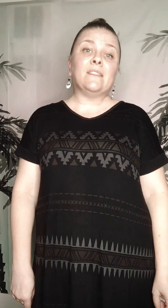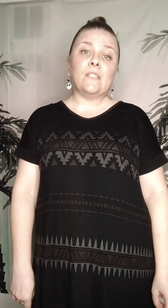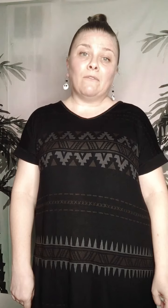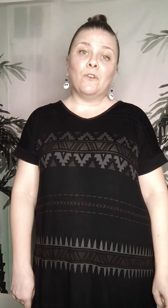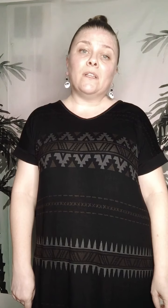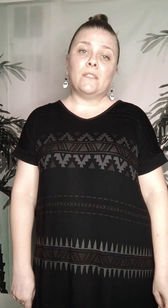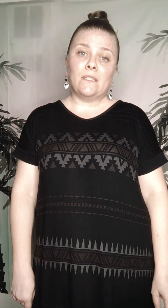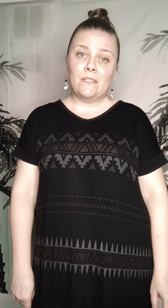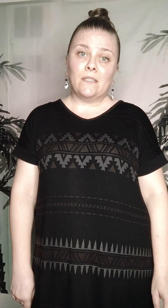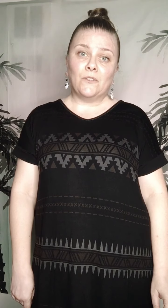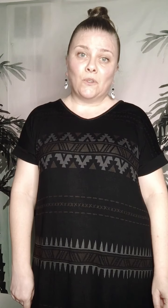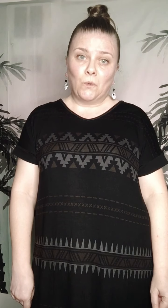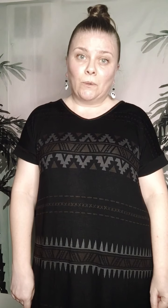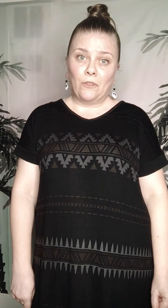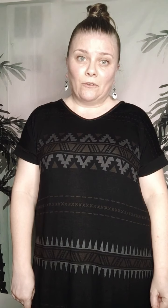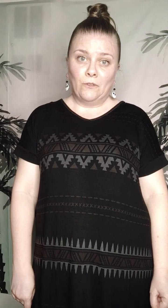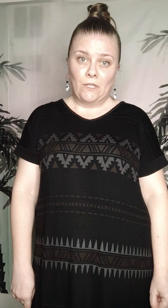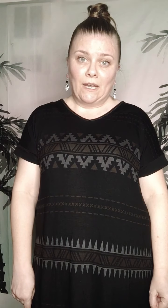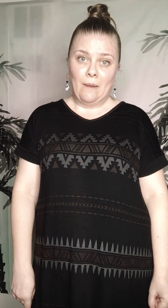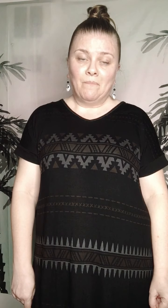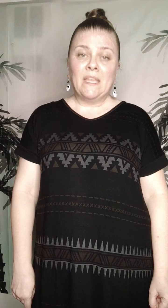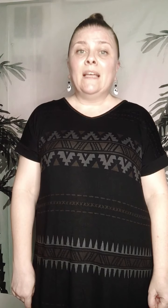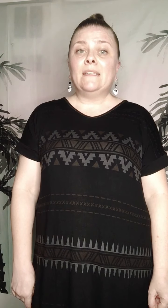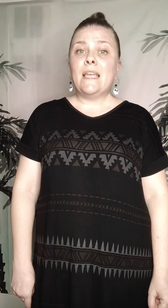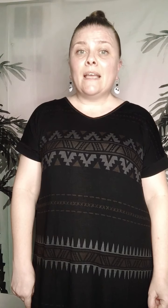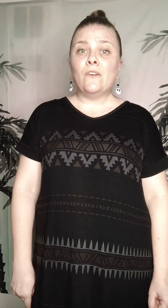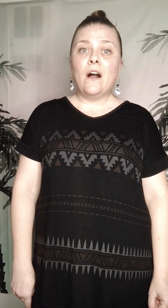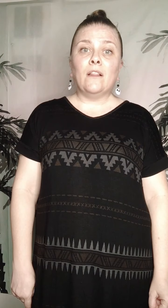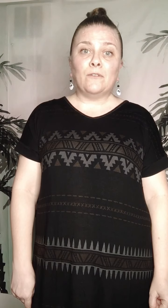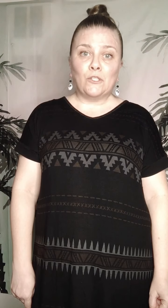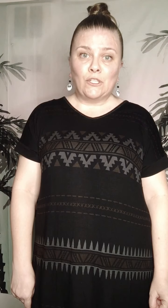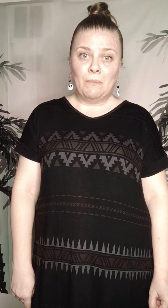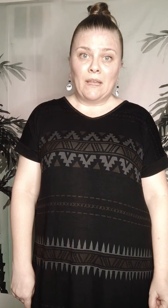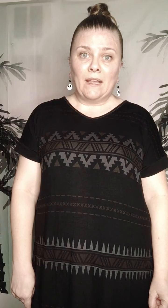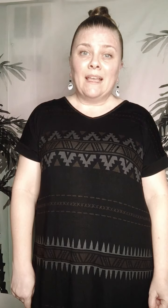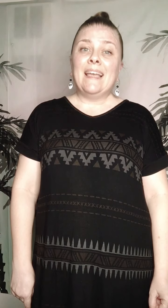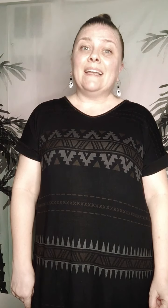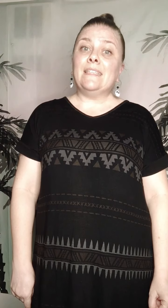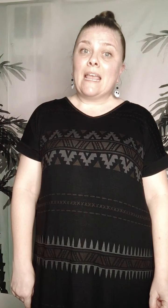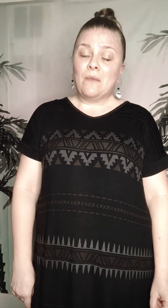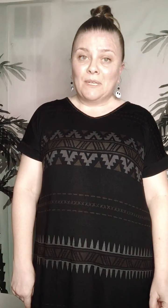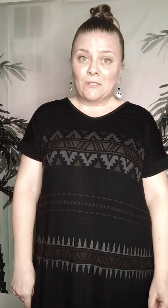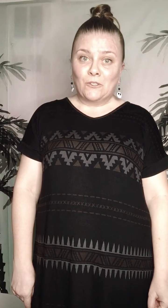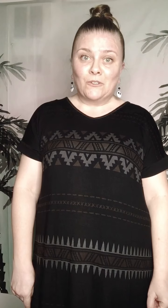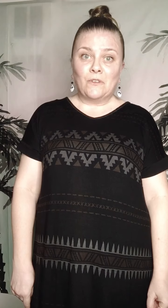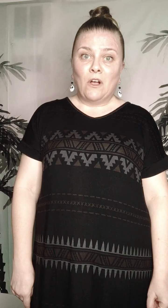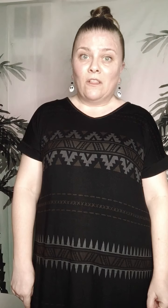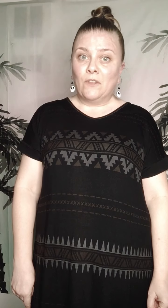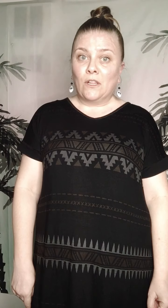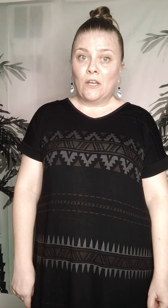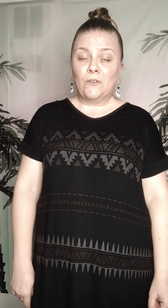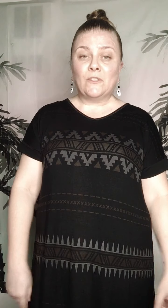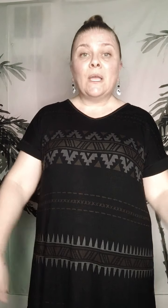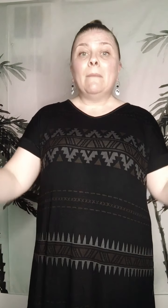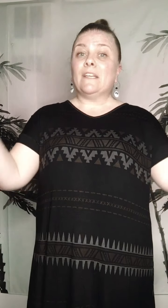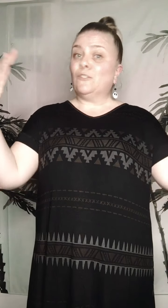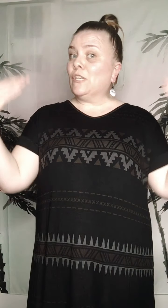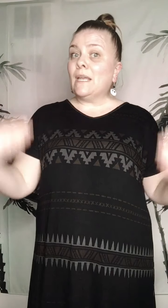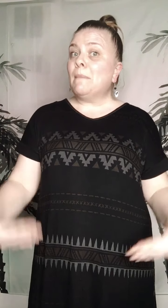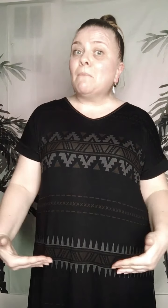several assistants to work with her full-time to handle all of her shipping and taking pictures of all of the clothes because she can make